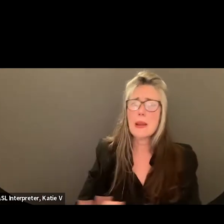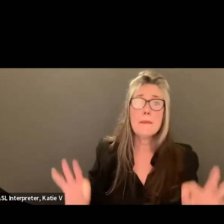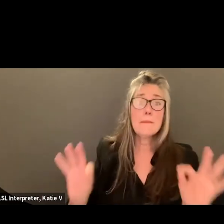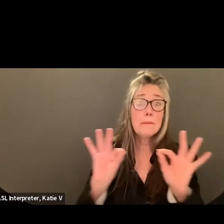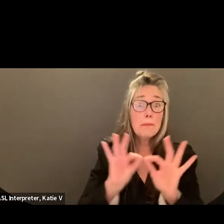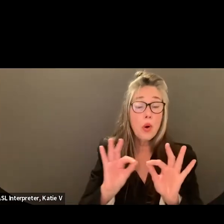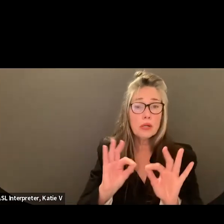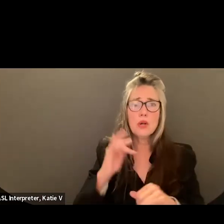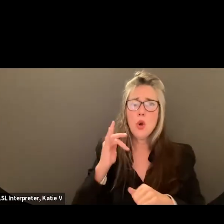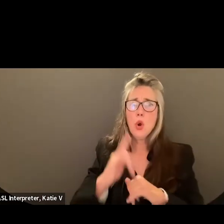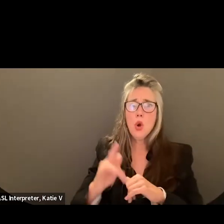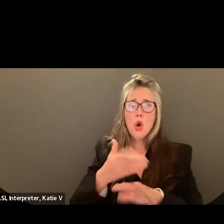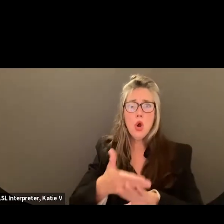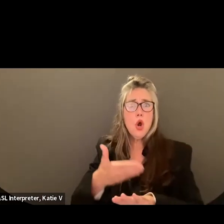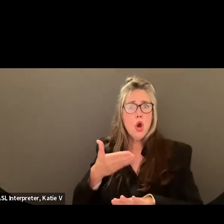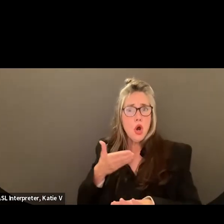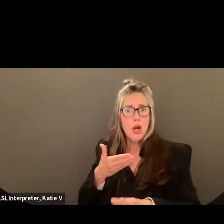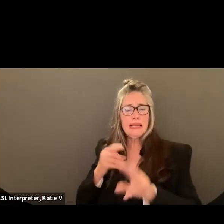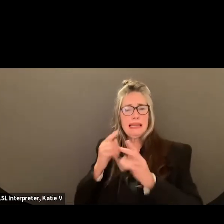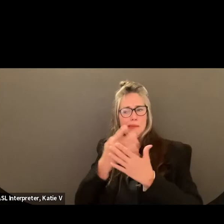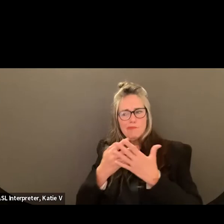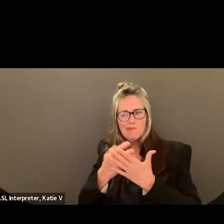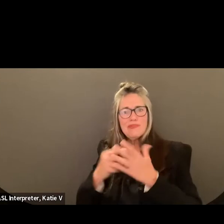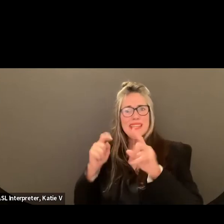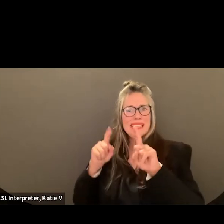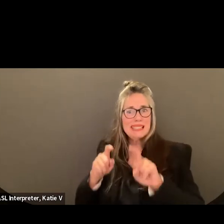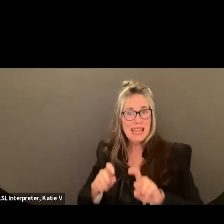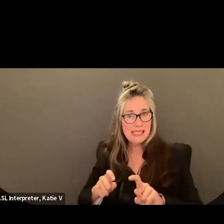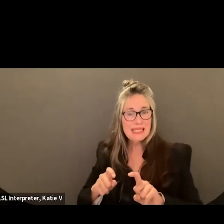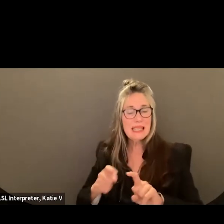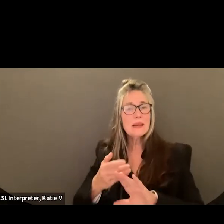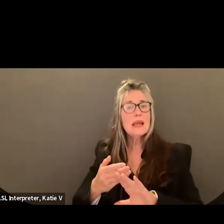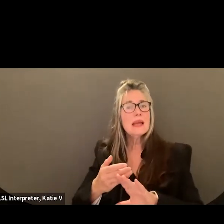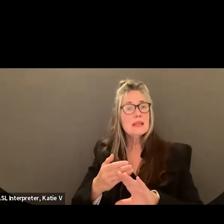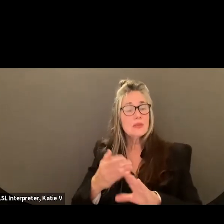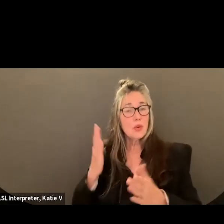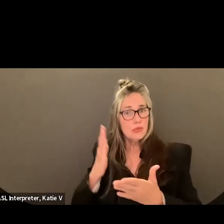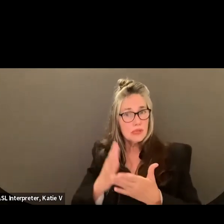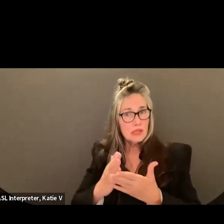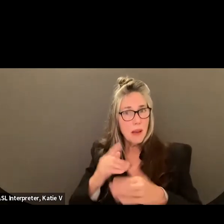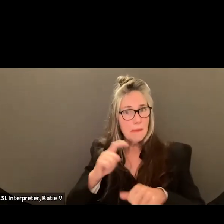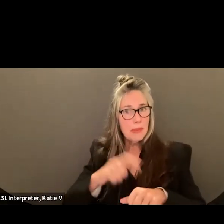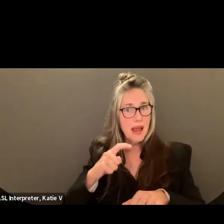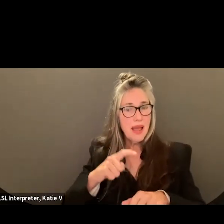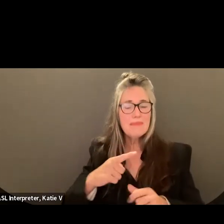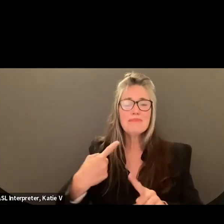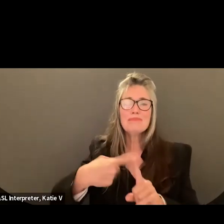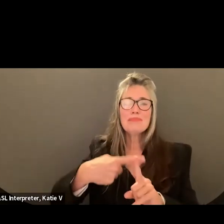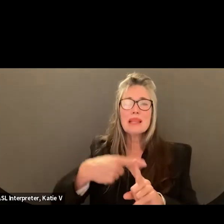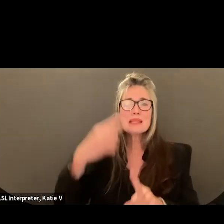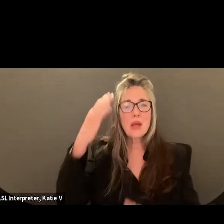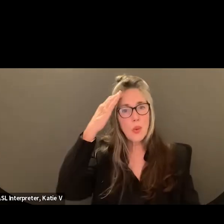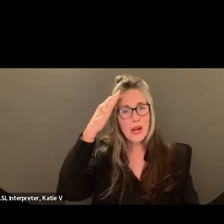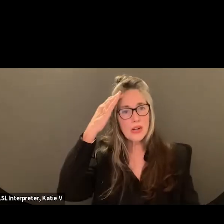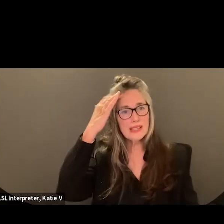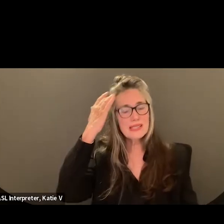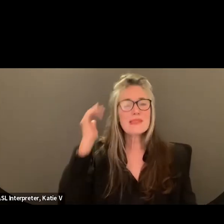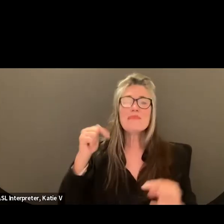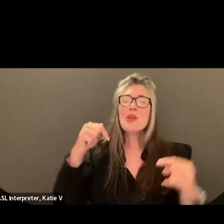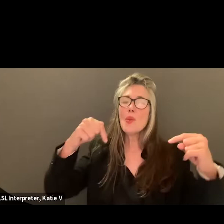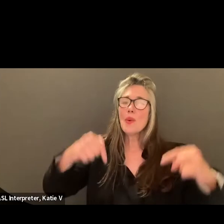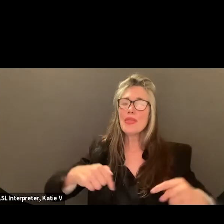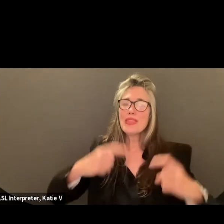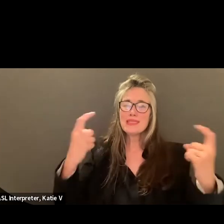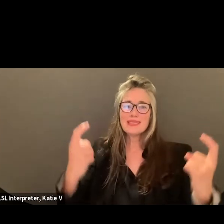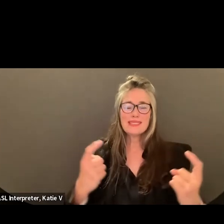you know, cannot be emphasized enough. And certainly, you know, awareness with months like this. And,